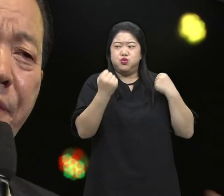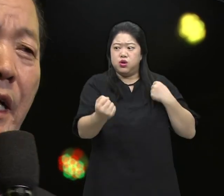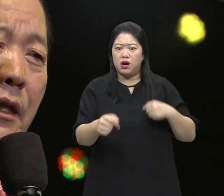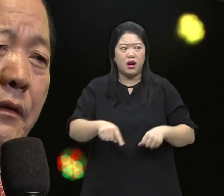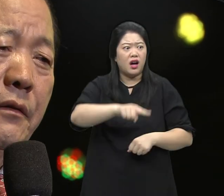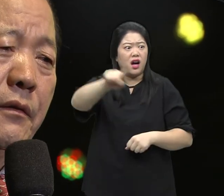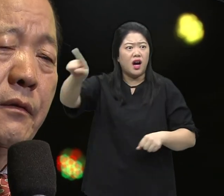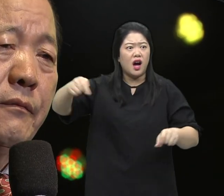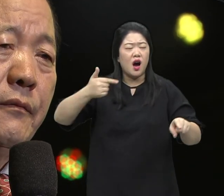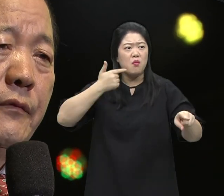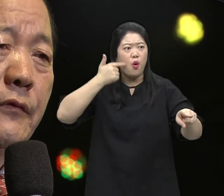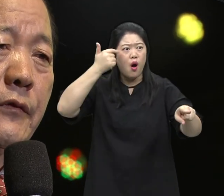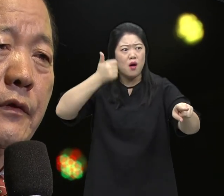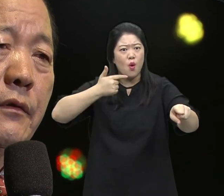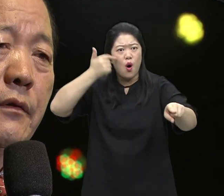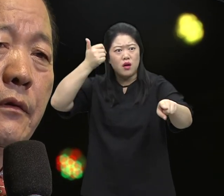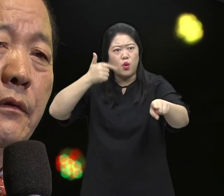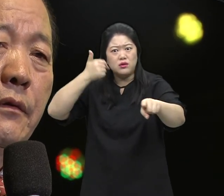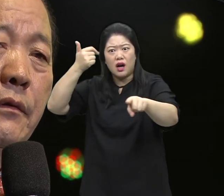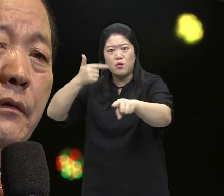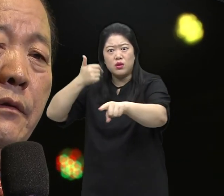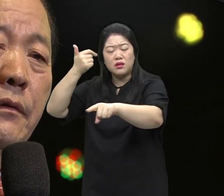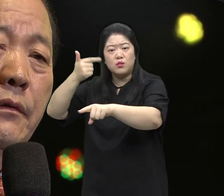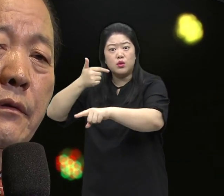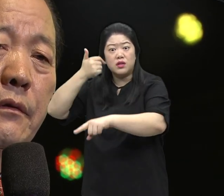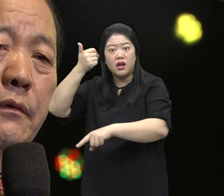But still, so many graduates are now going to become pastors